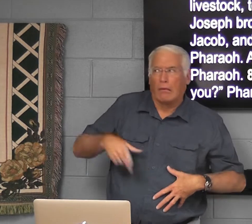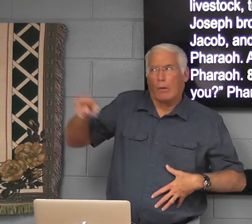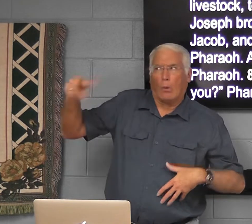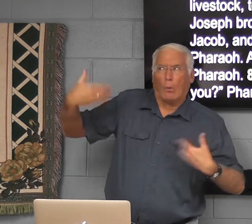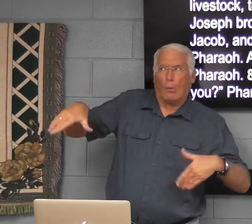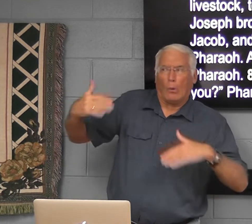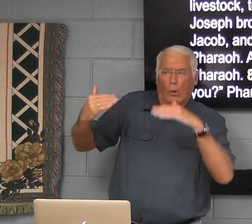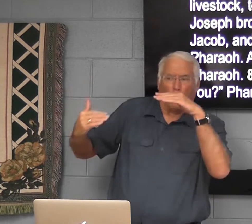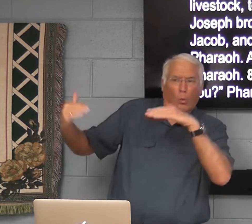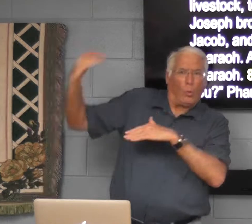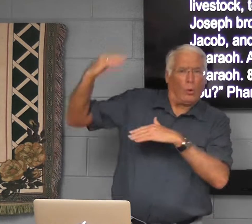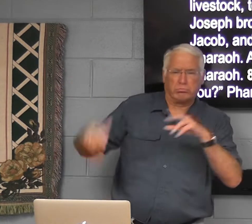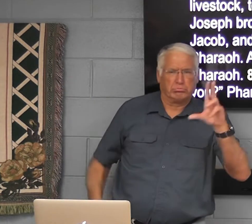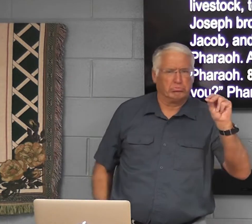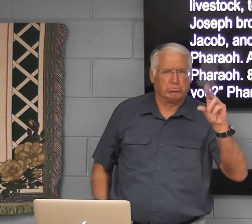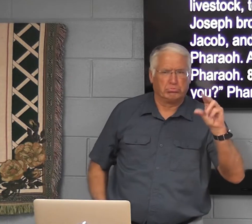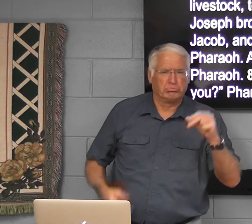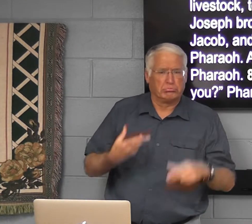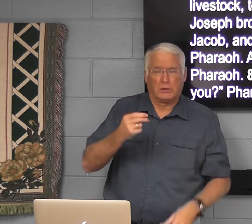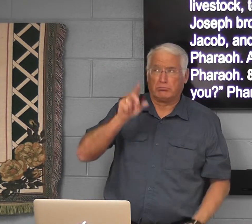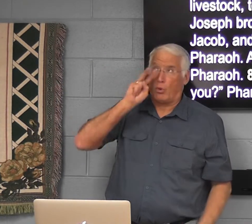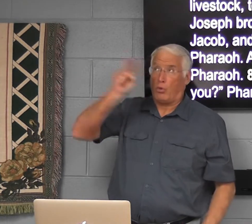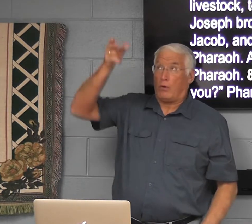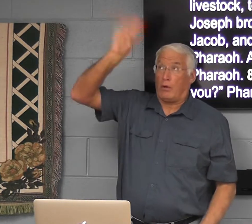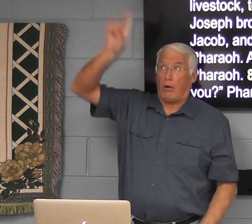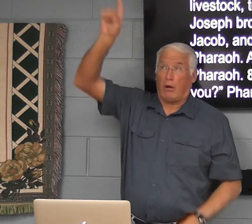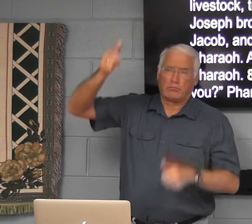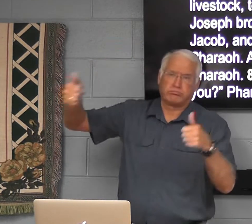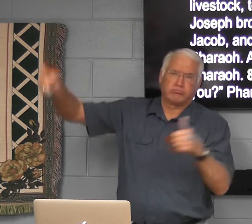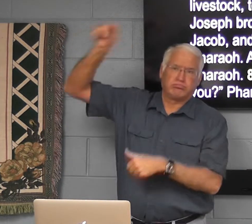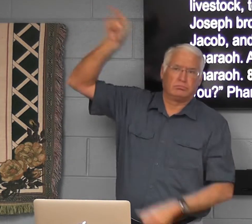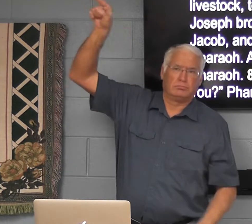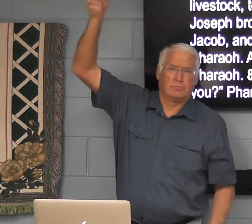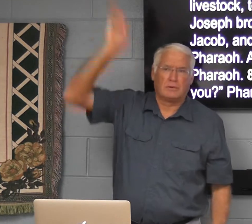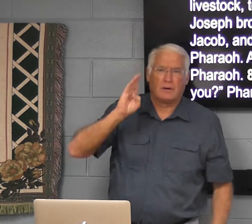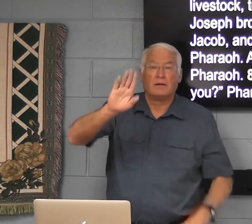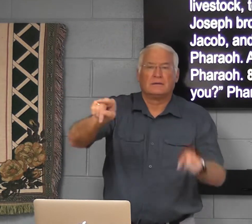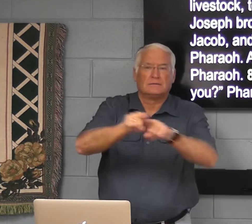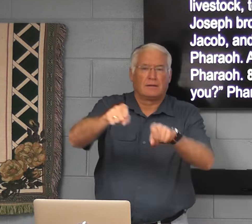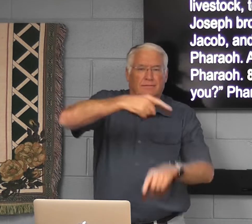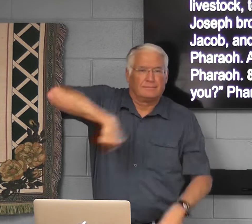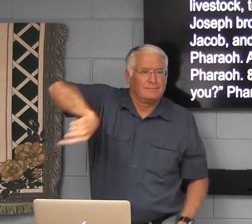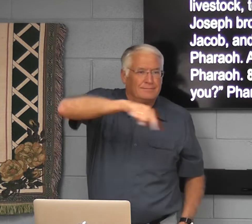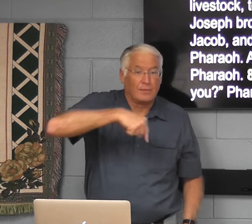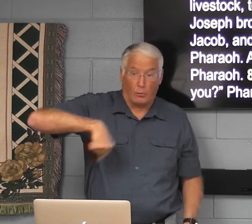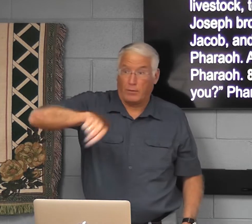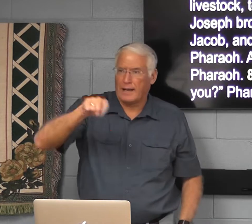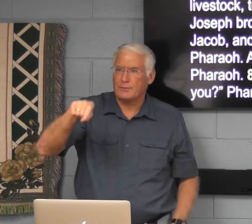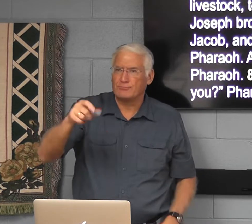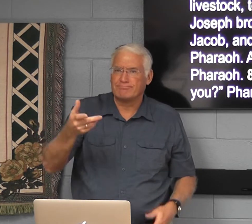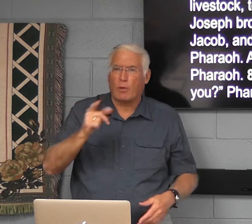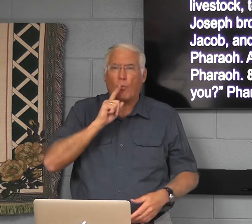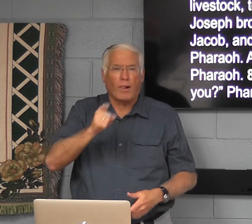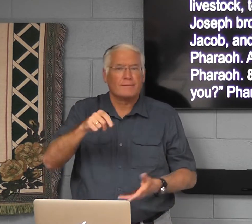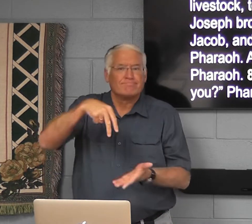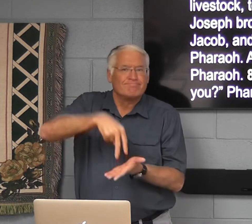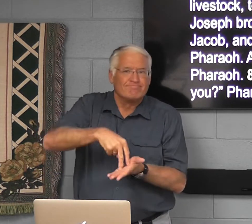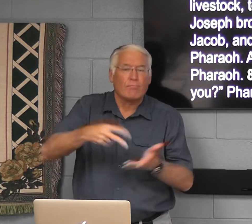So Jacob wasn't scared of Pharaoh. He knew that God was sovereign. Just like